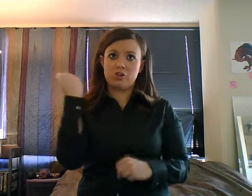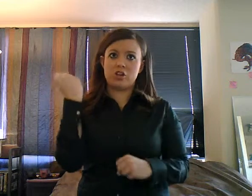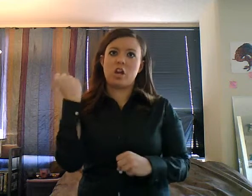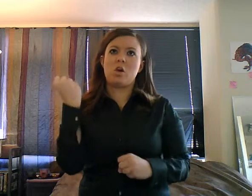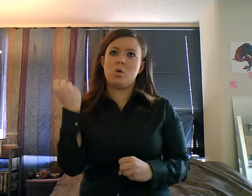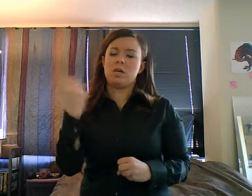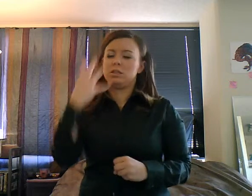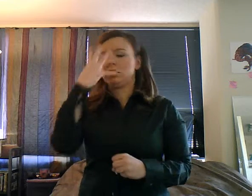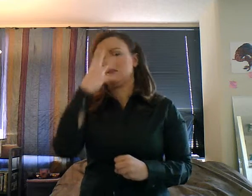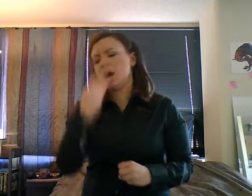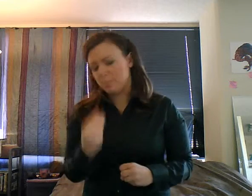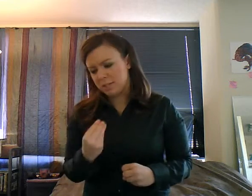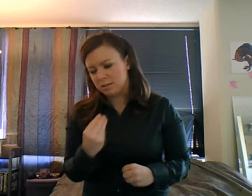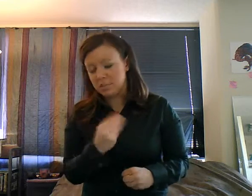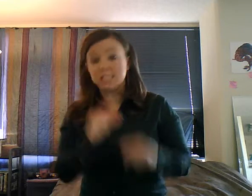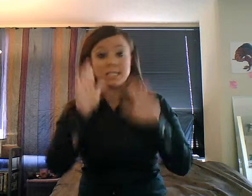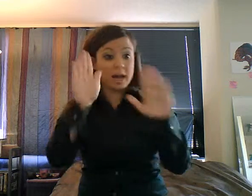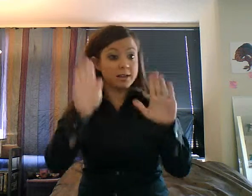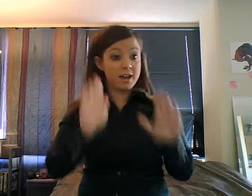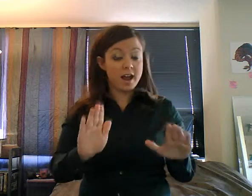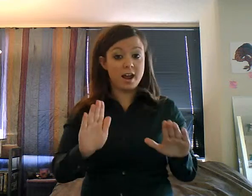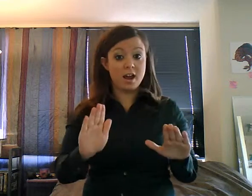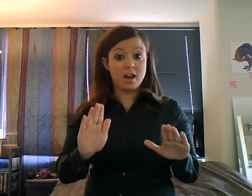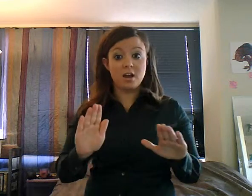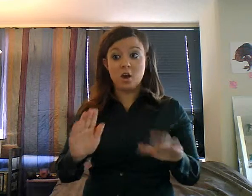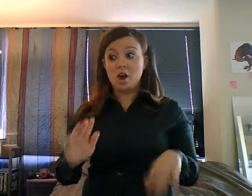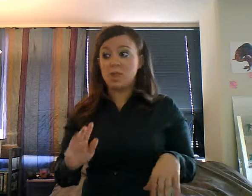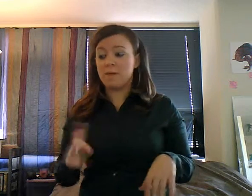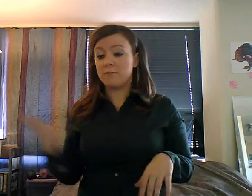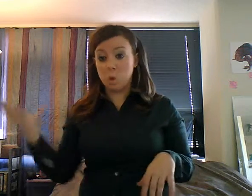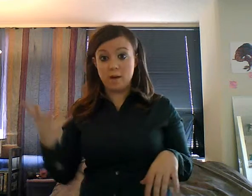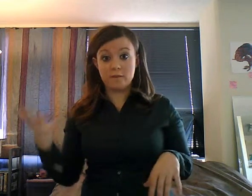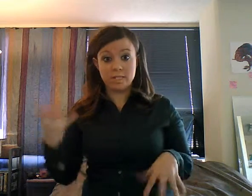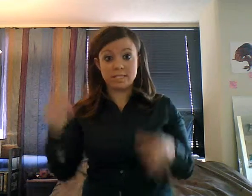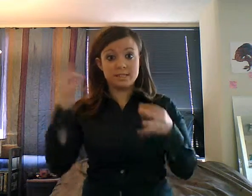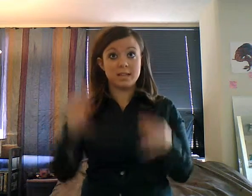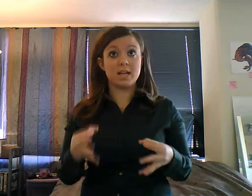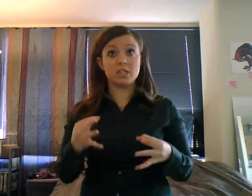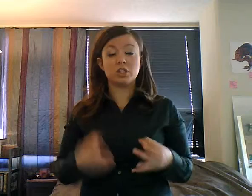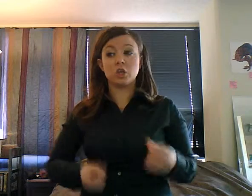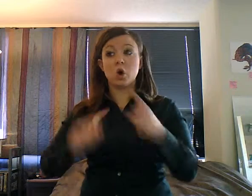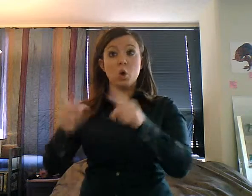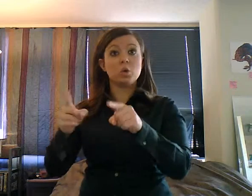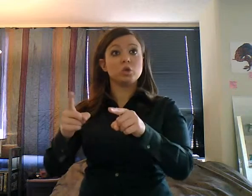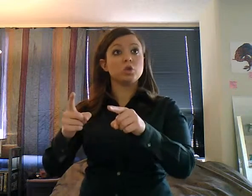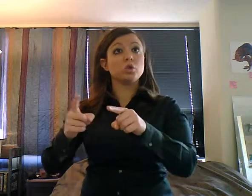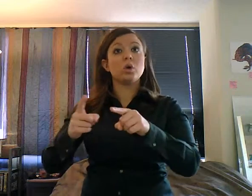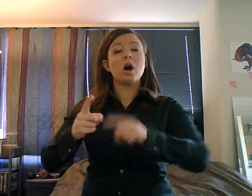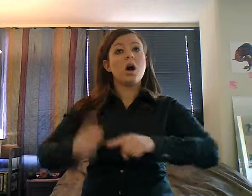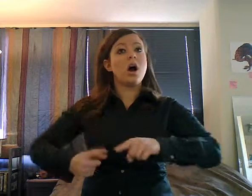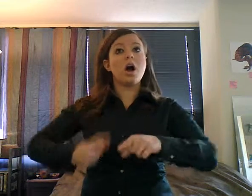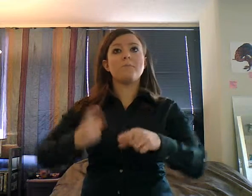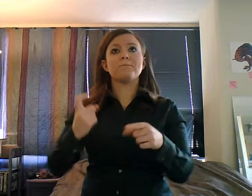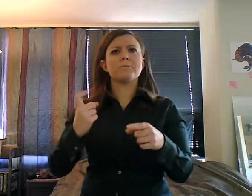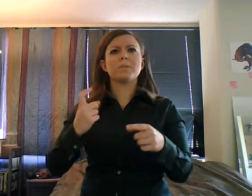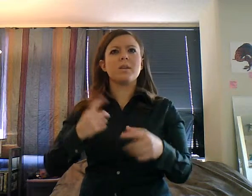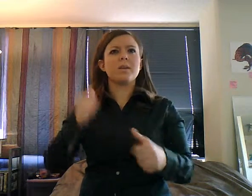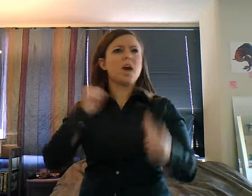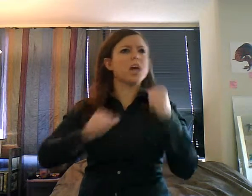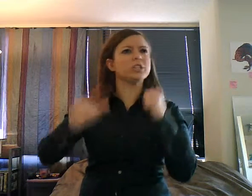concert that they were having with all of the, um, things, people. And we went